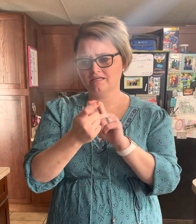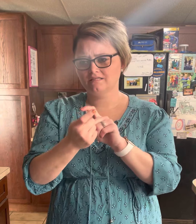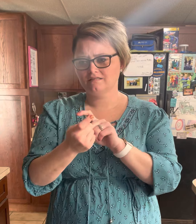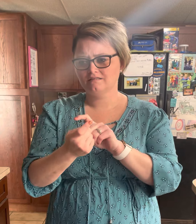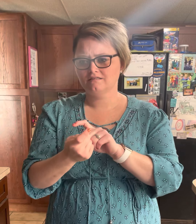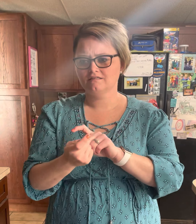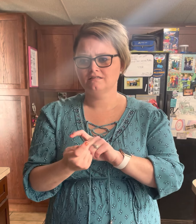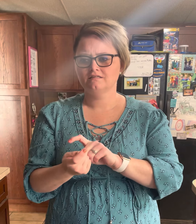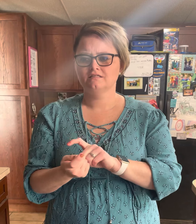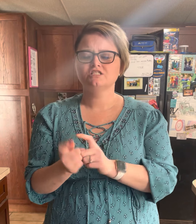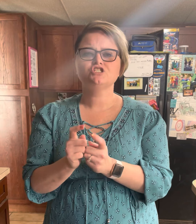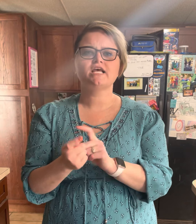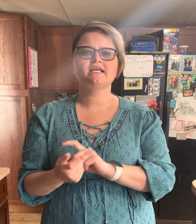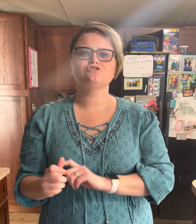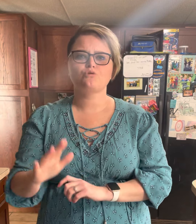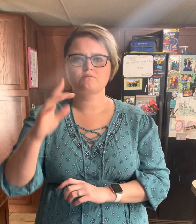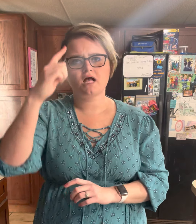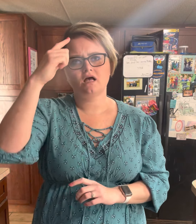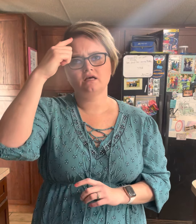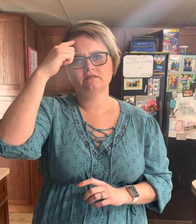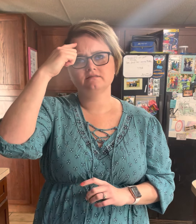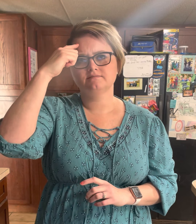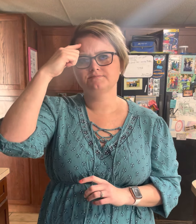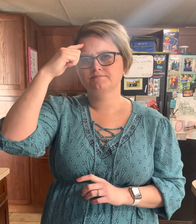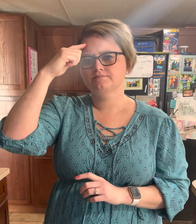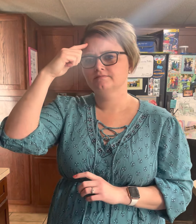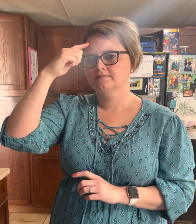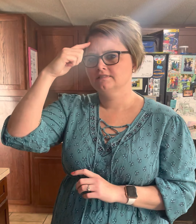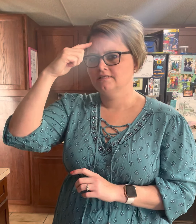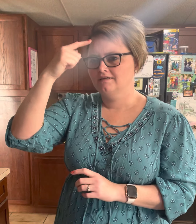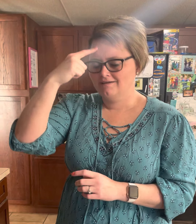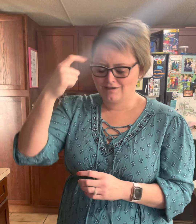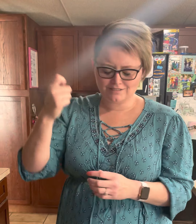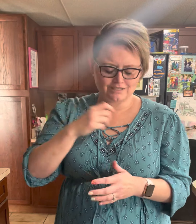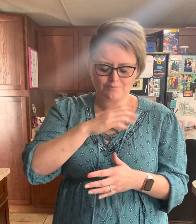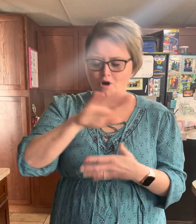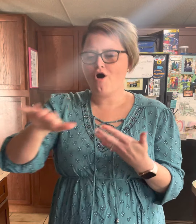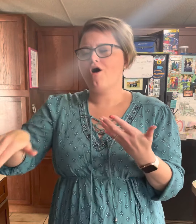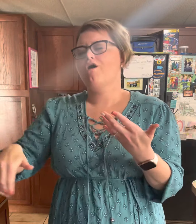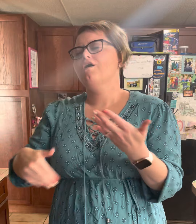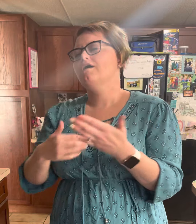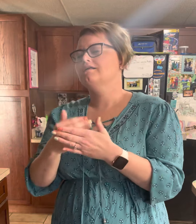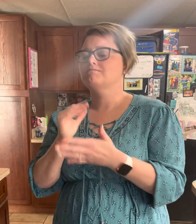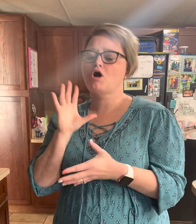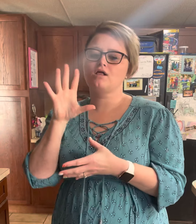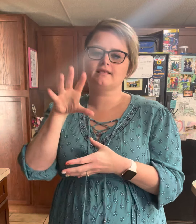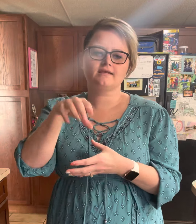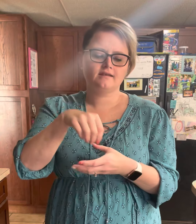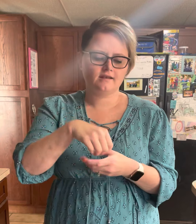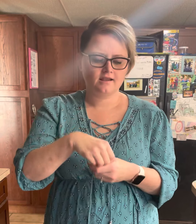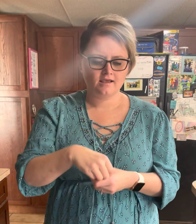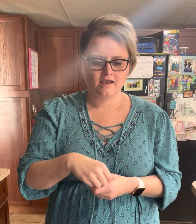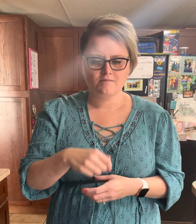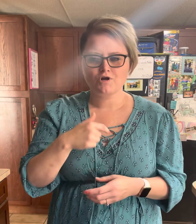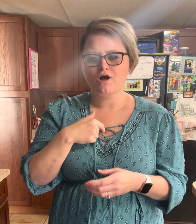If you change your mind Cause I'm all, I'm all in, I'm calling,